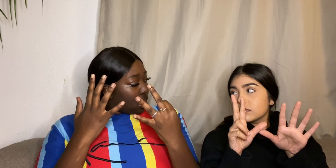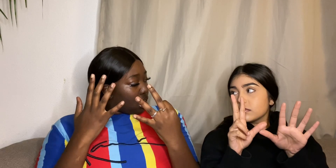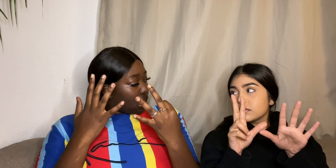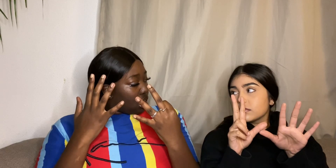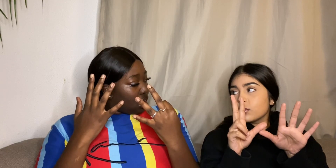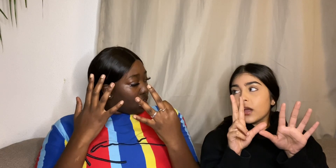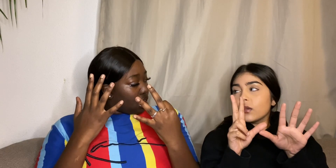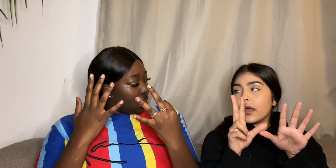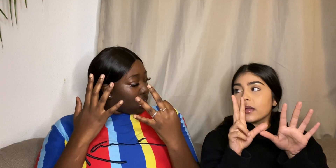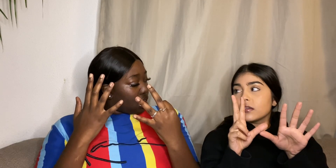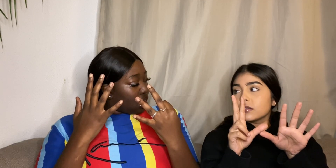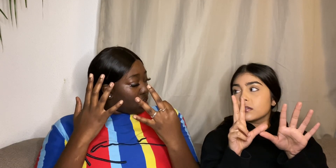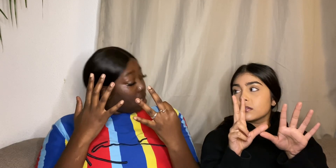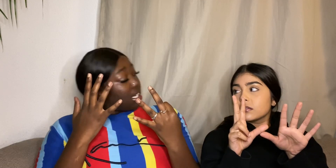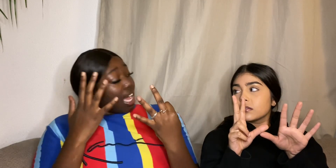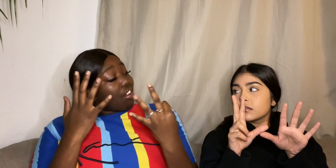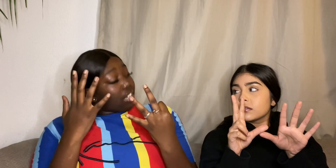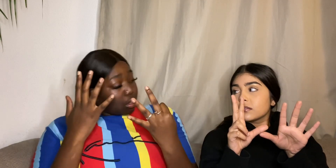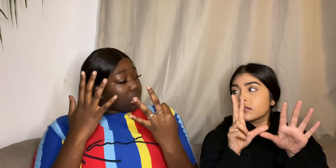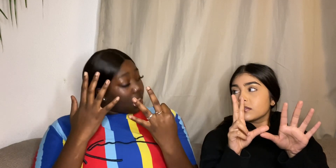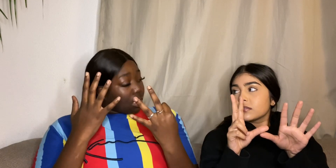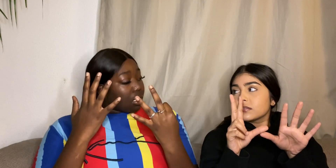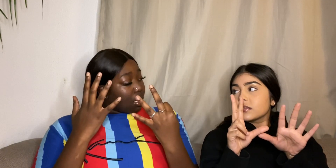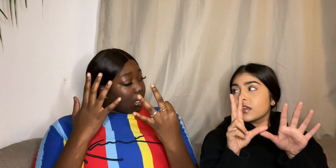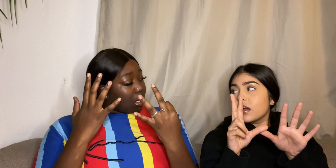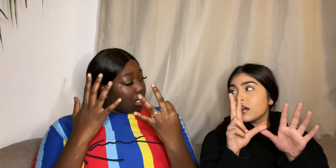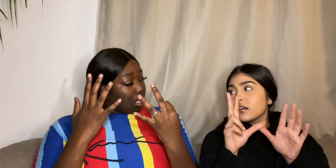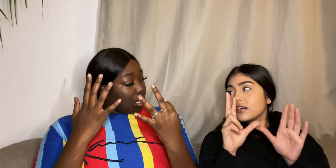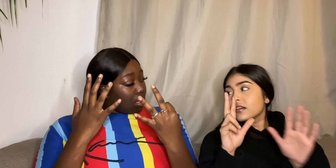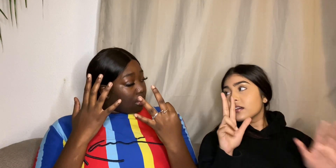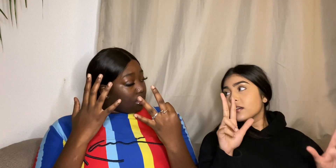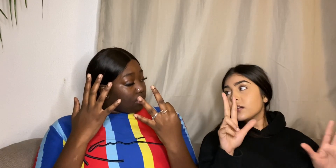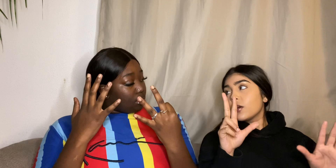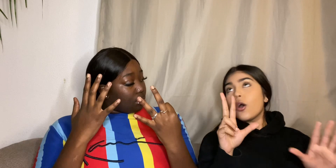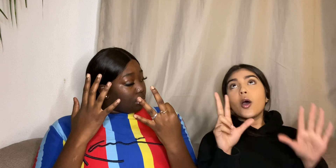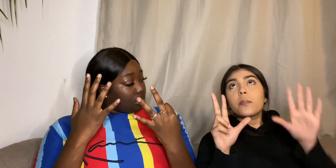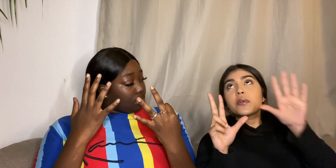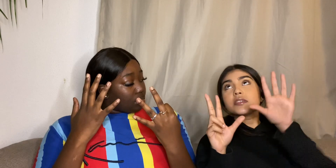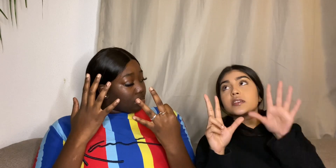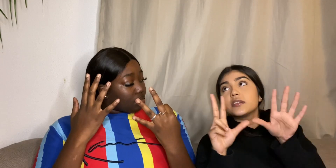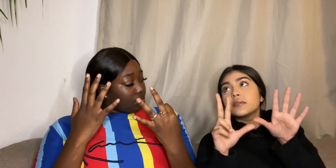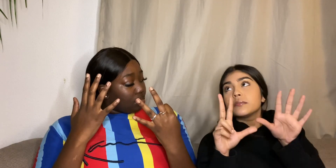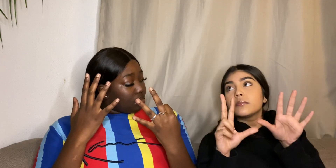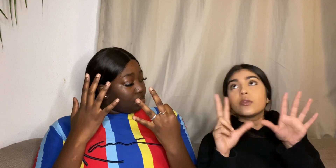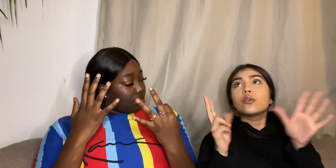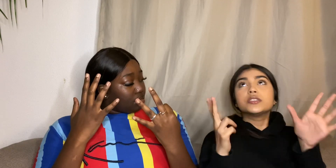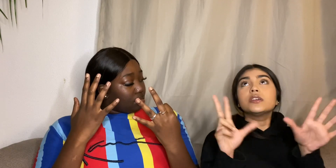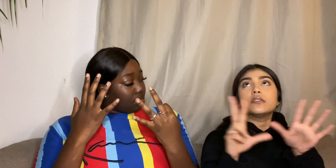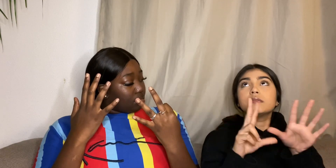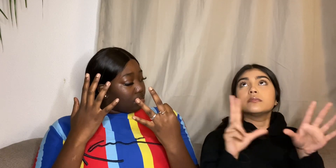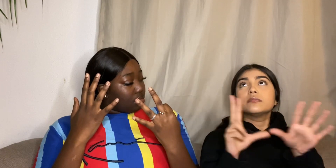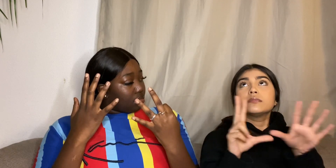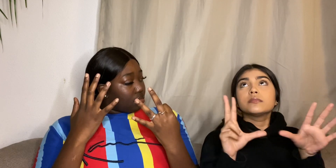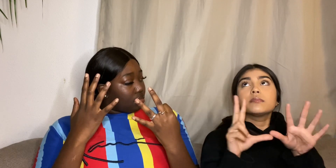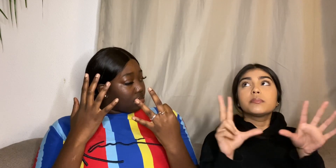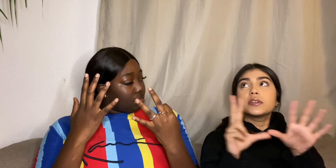why are lying i went to jail yeah or a prisoner no jill prisoner